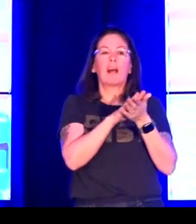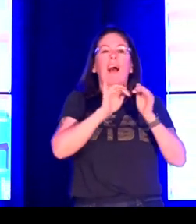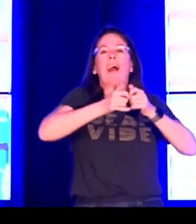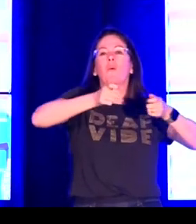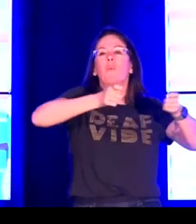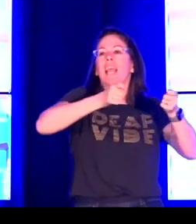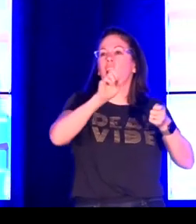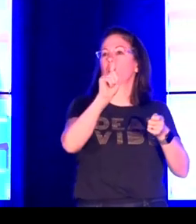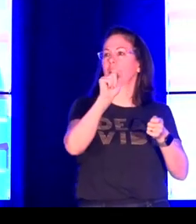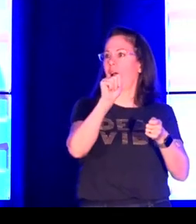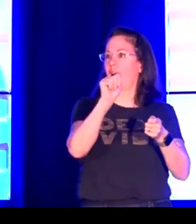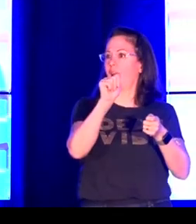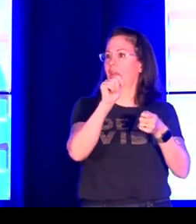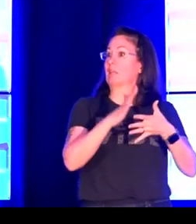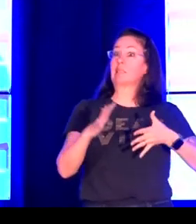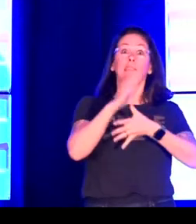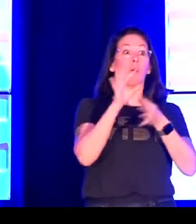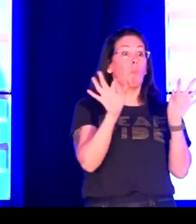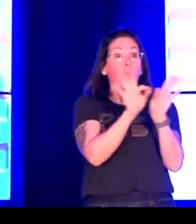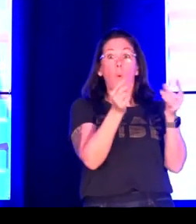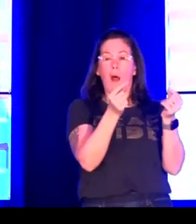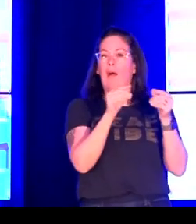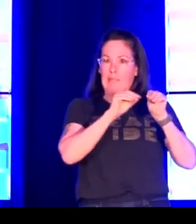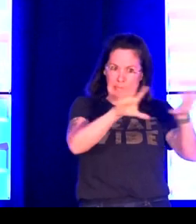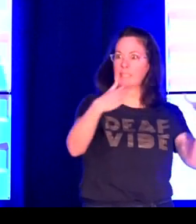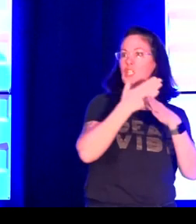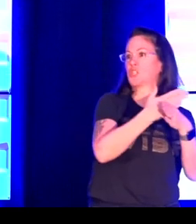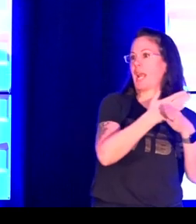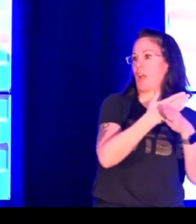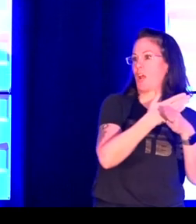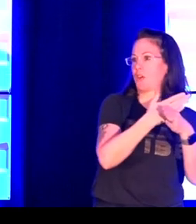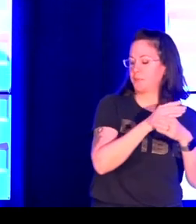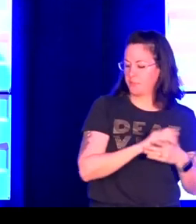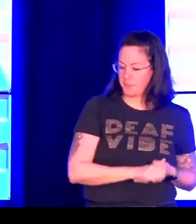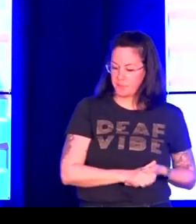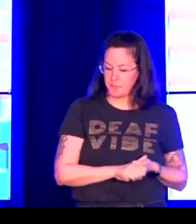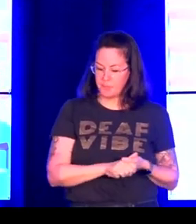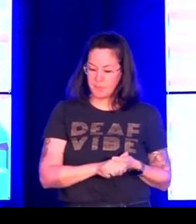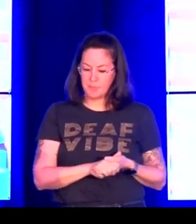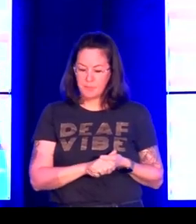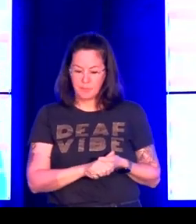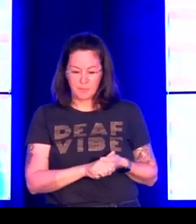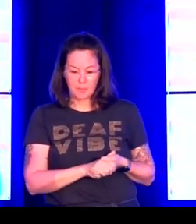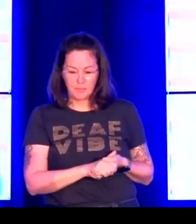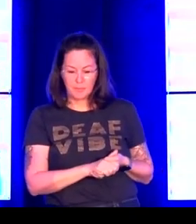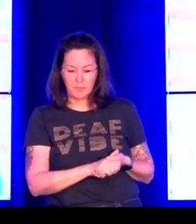In all of those, we're valuing the language that's being used. And for me, in